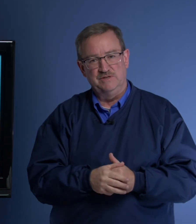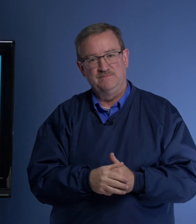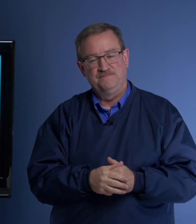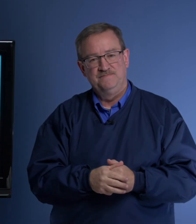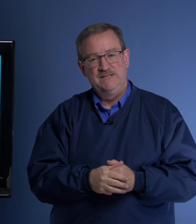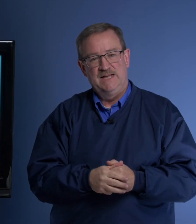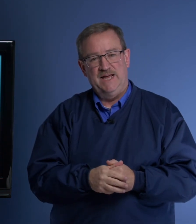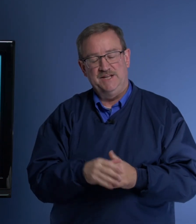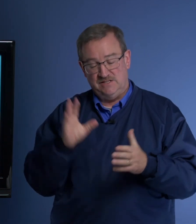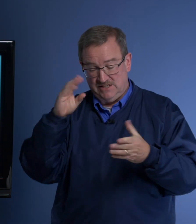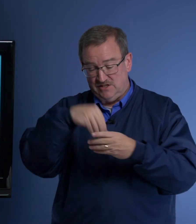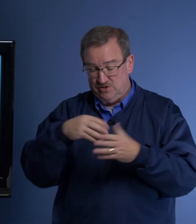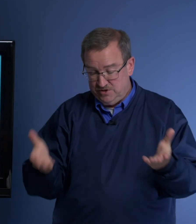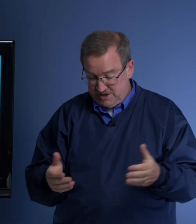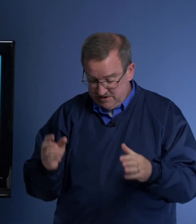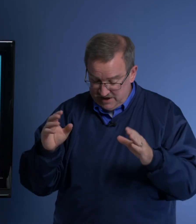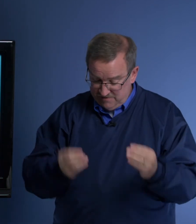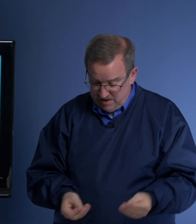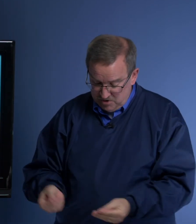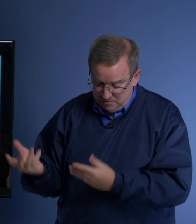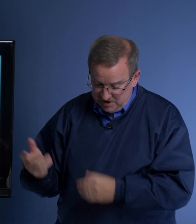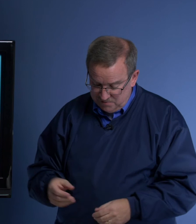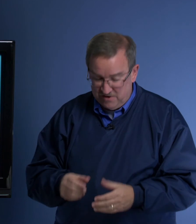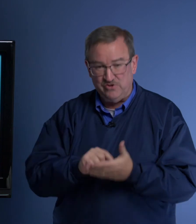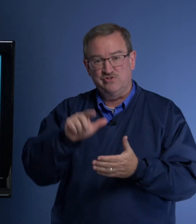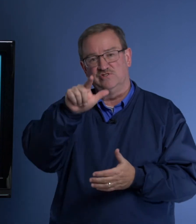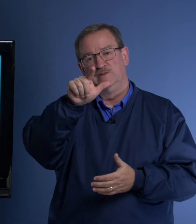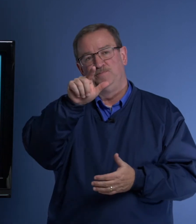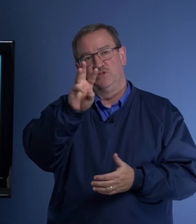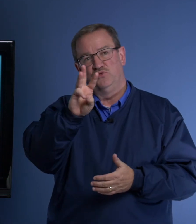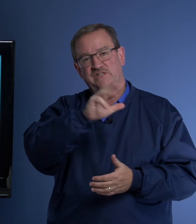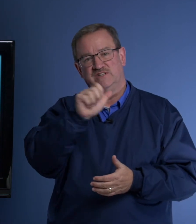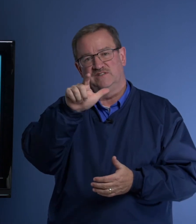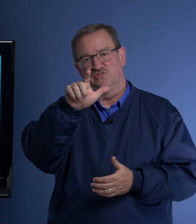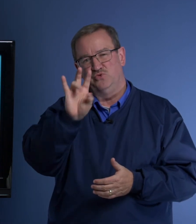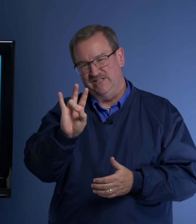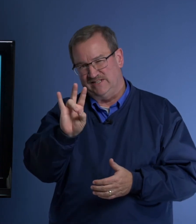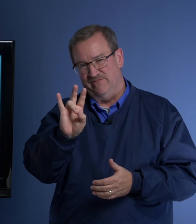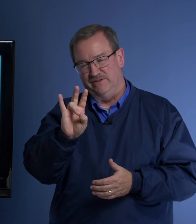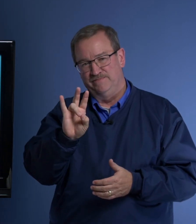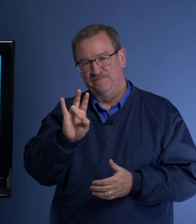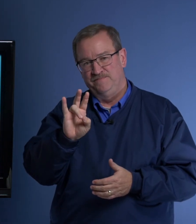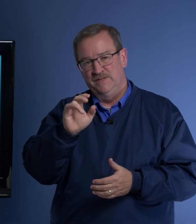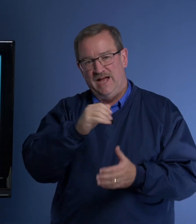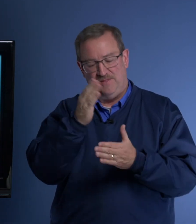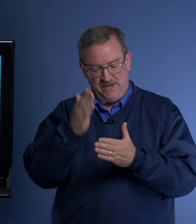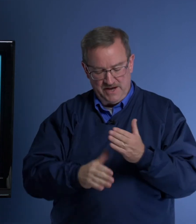and it's, it's included here. And I've, I'm going to put it up here. Verses 26 and 27 at the end